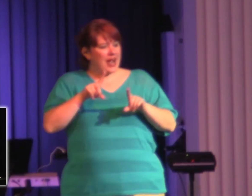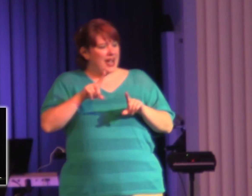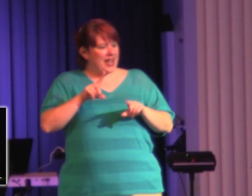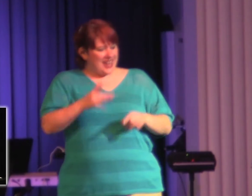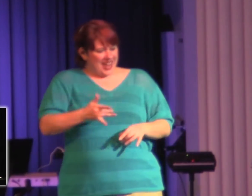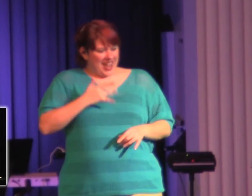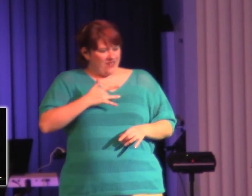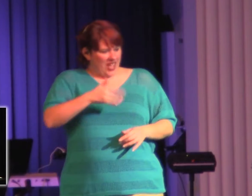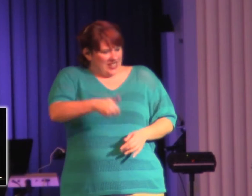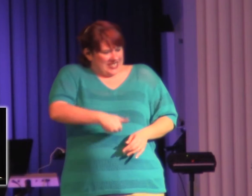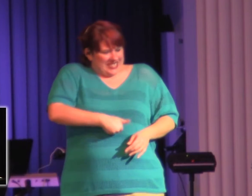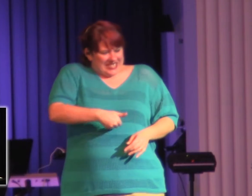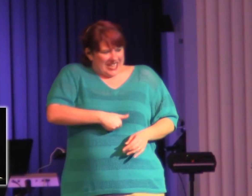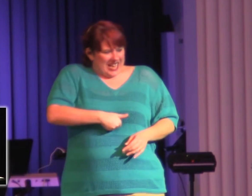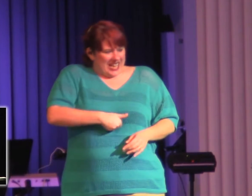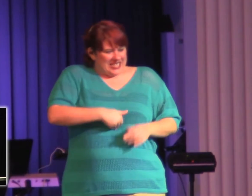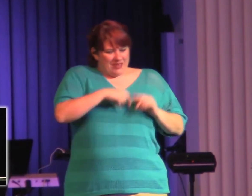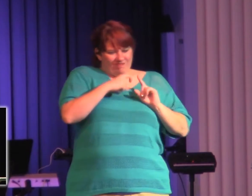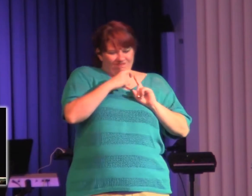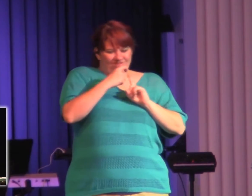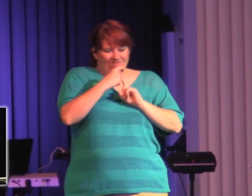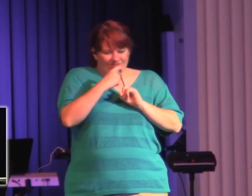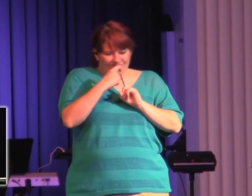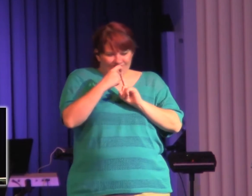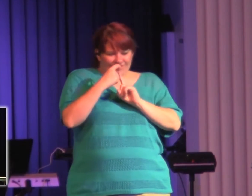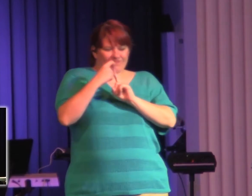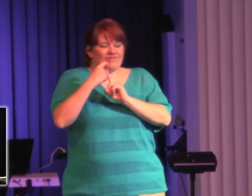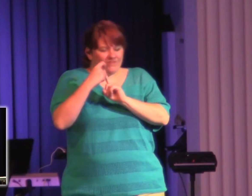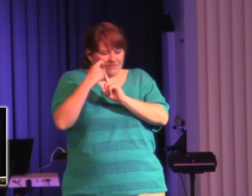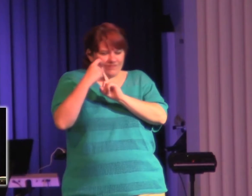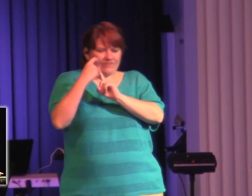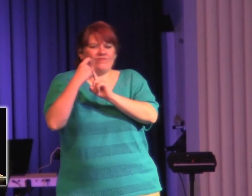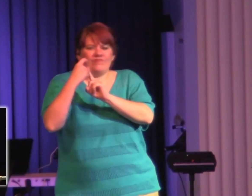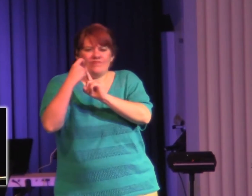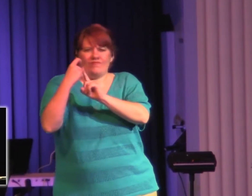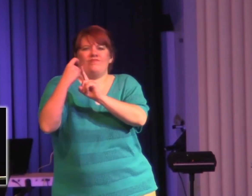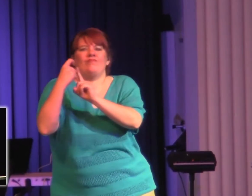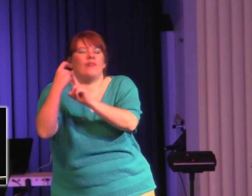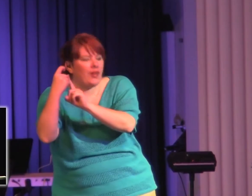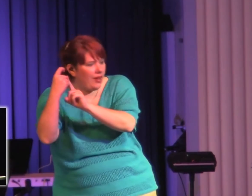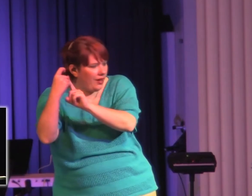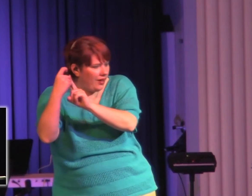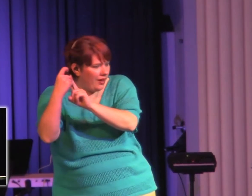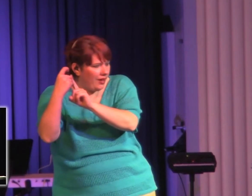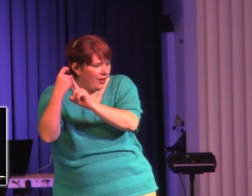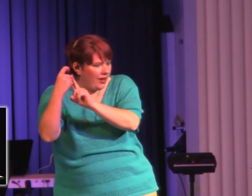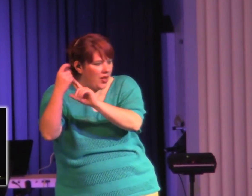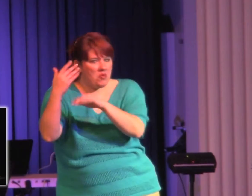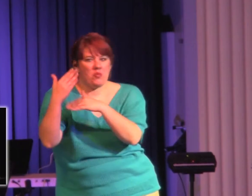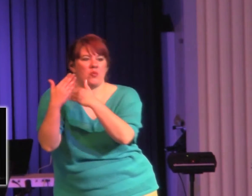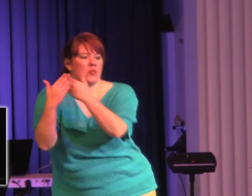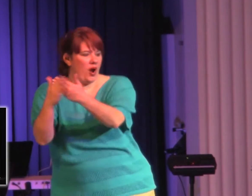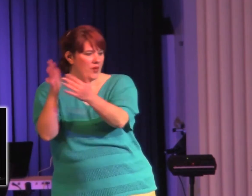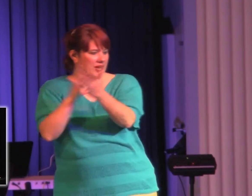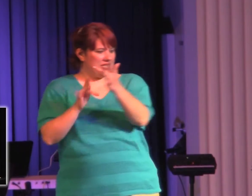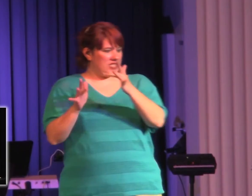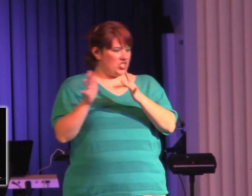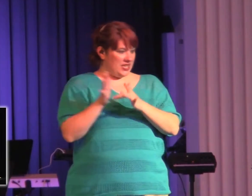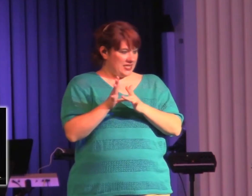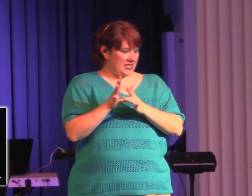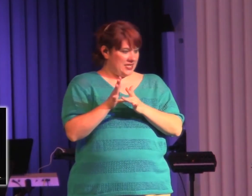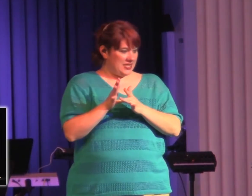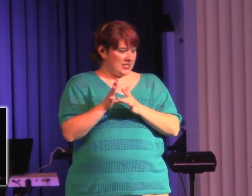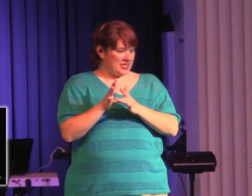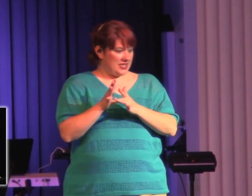something pulling me. There was something that brought me to faith. There was something that on February 1st, 1982, as I sat in an empty church in Thibodeau, Louisiana,